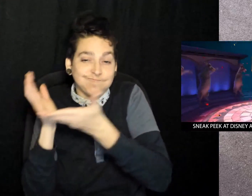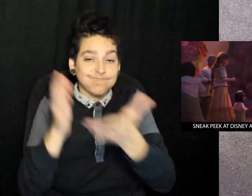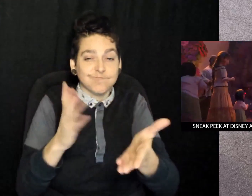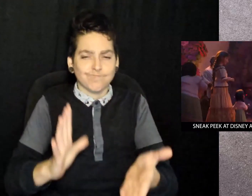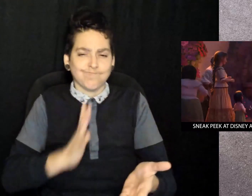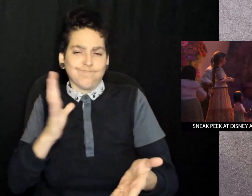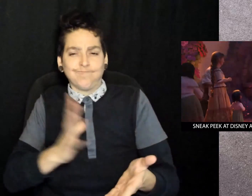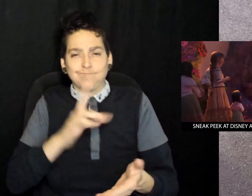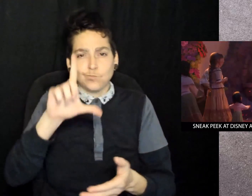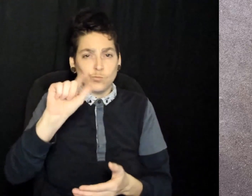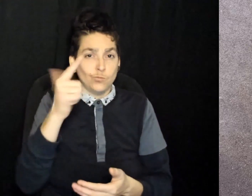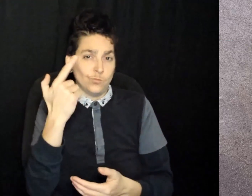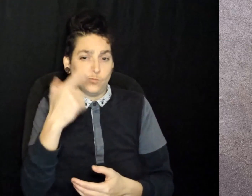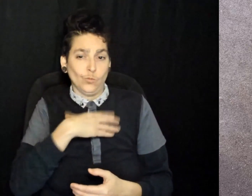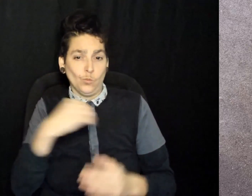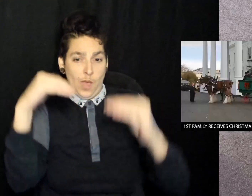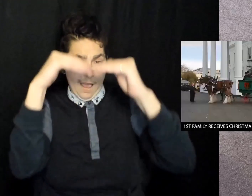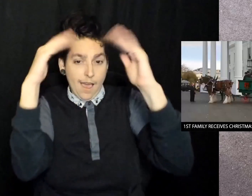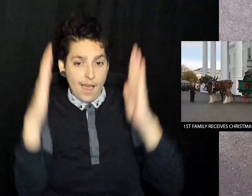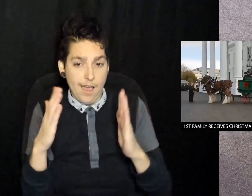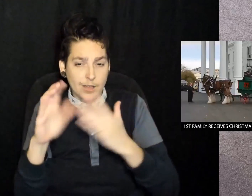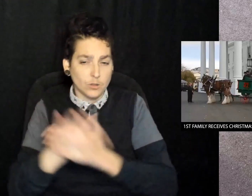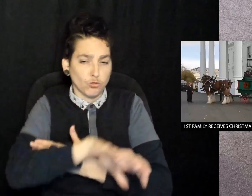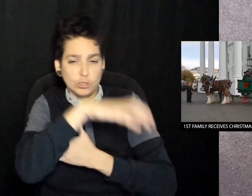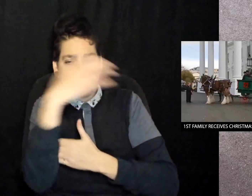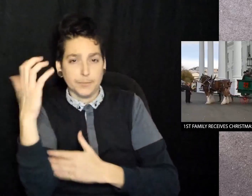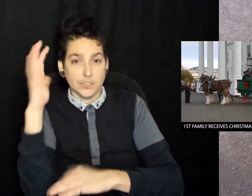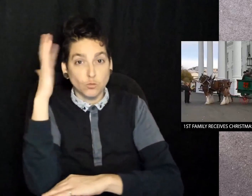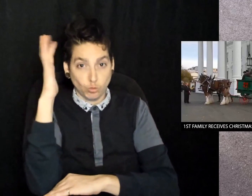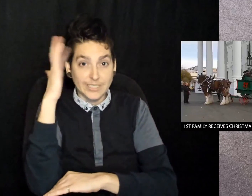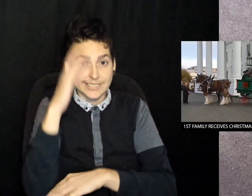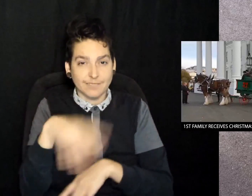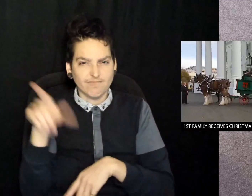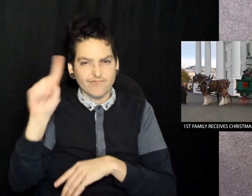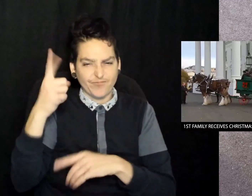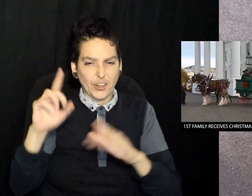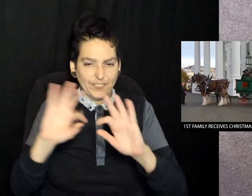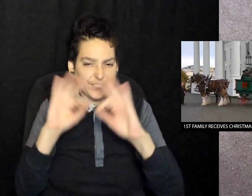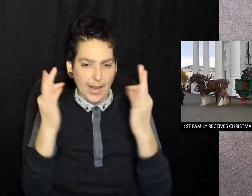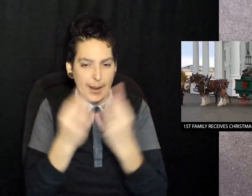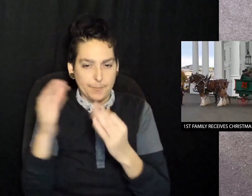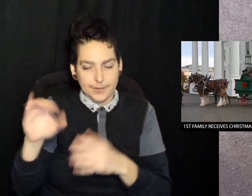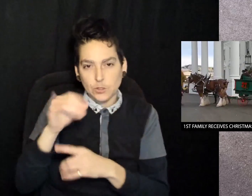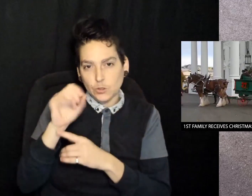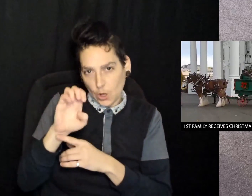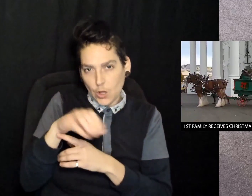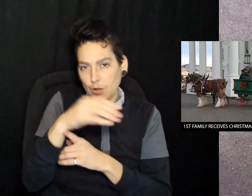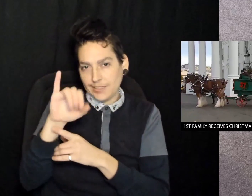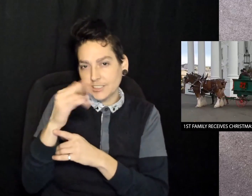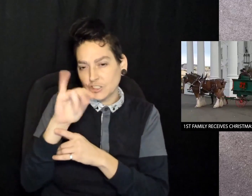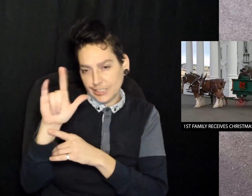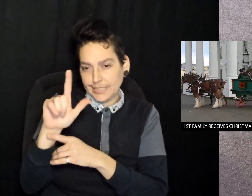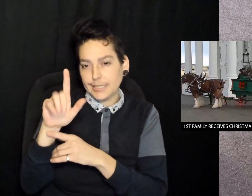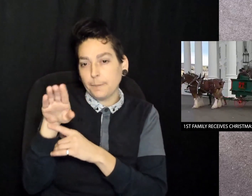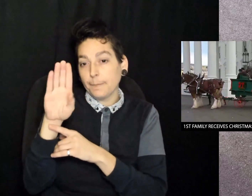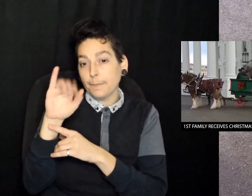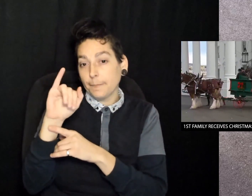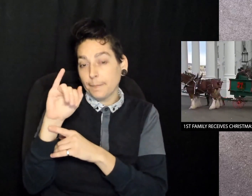On Monday, a horse and carriage delivered the official 2021 White House Christmas tree to the first family,